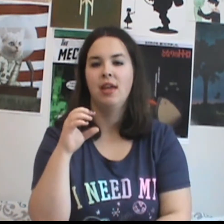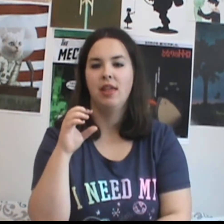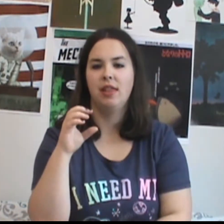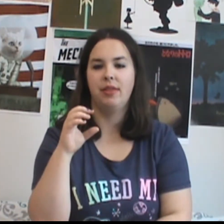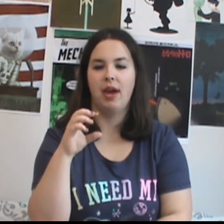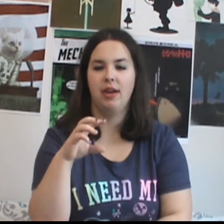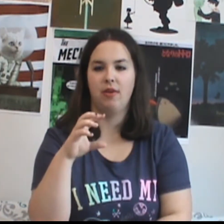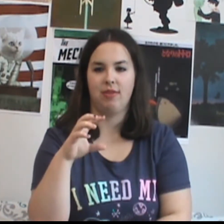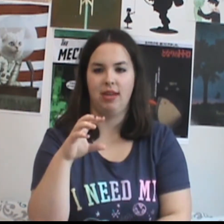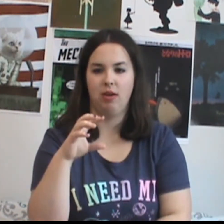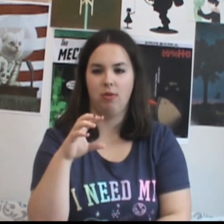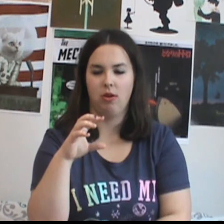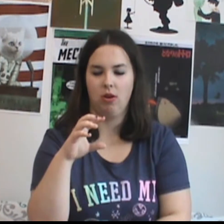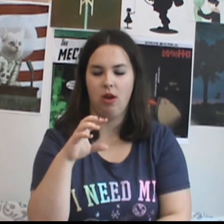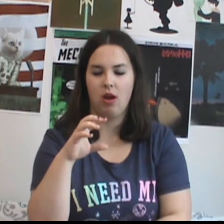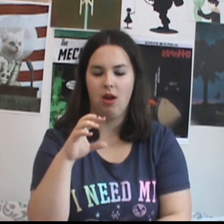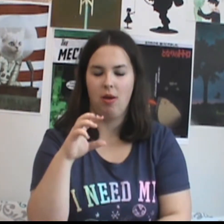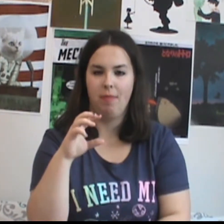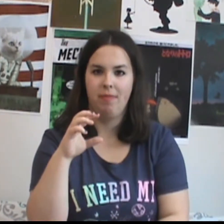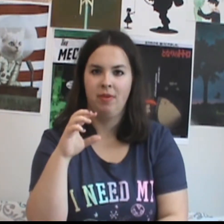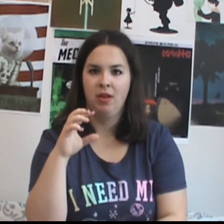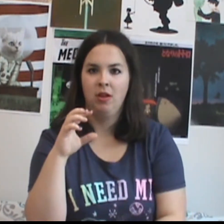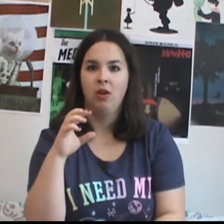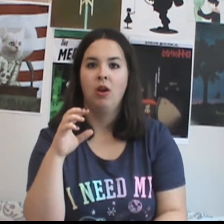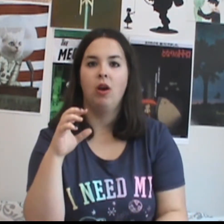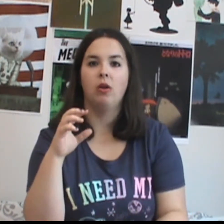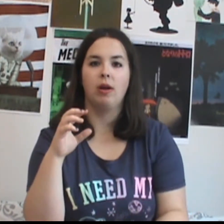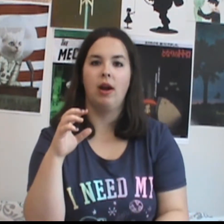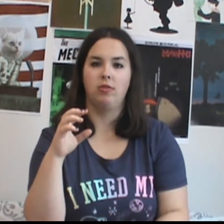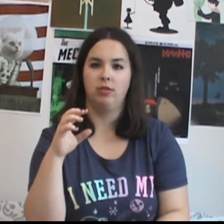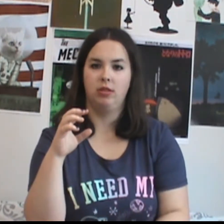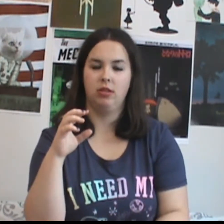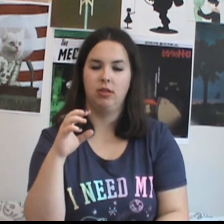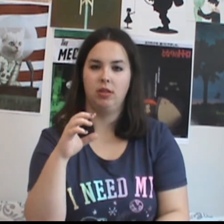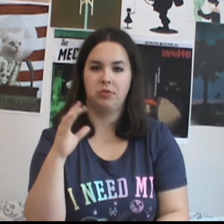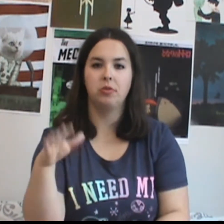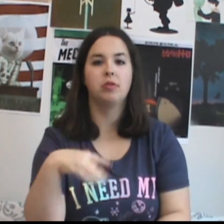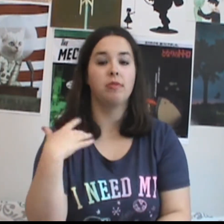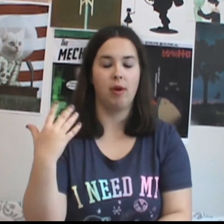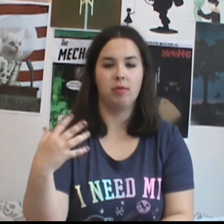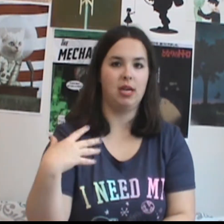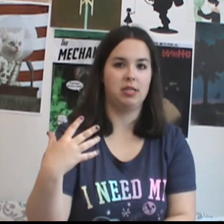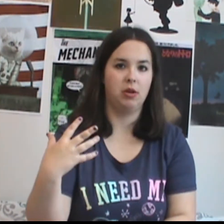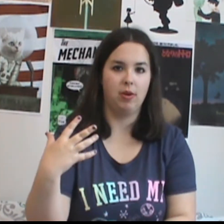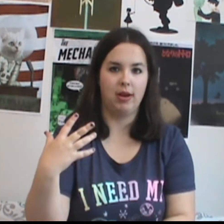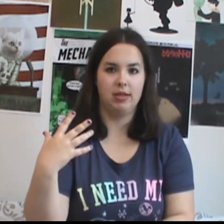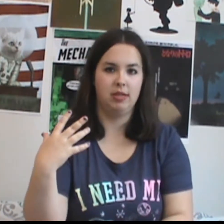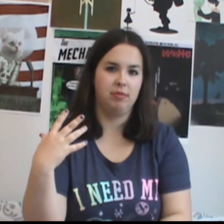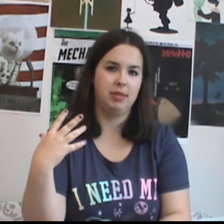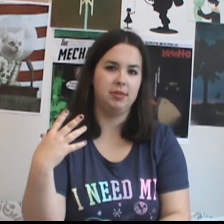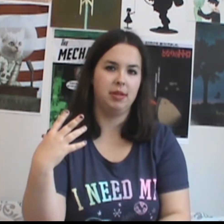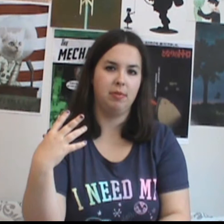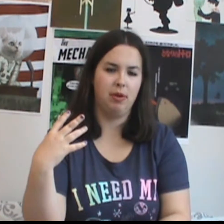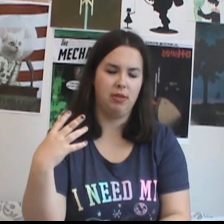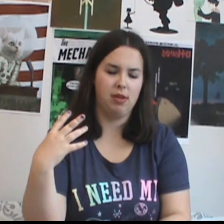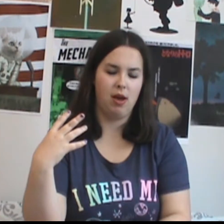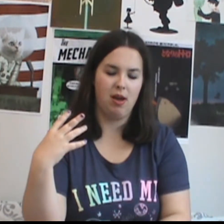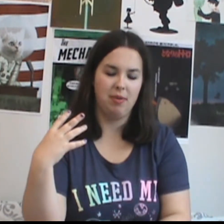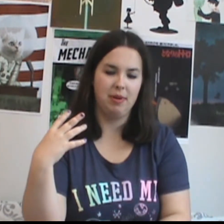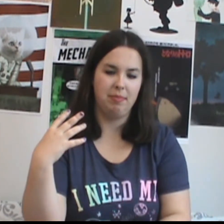Then everything around the truth of what was actually going on and stuff was interesting with it